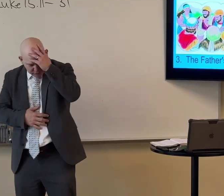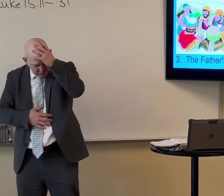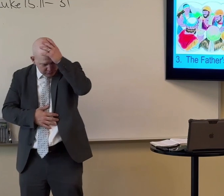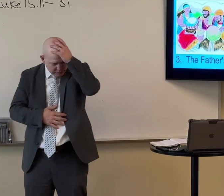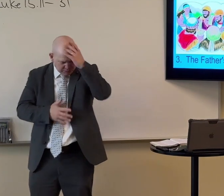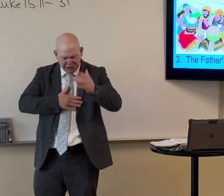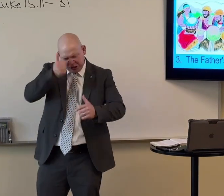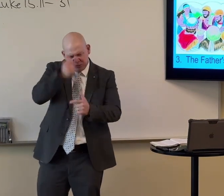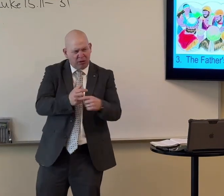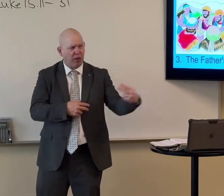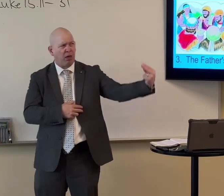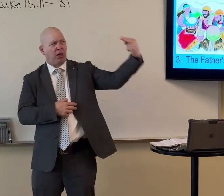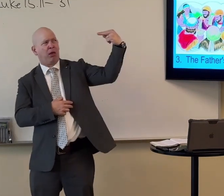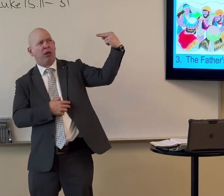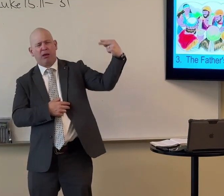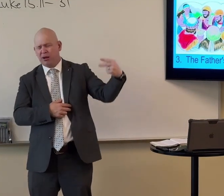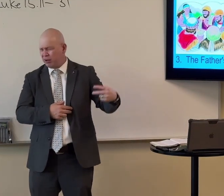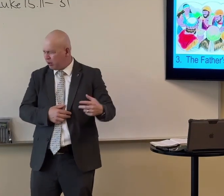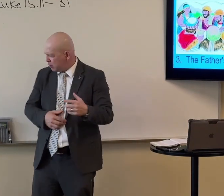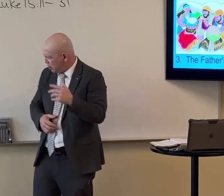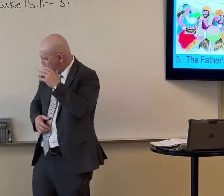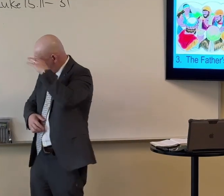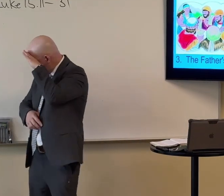With the thought of his brother. Looking down on him.